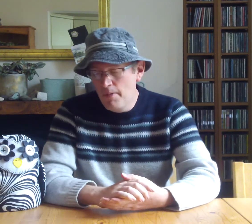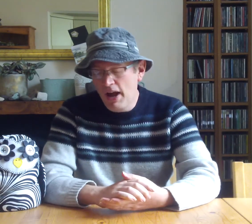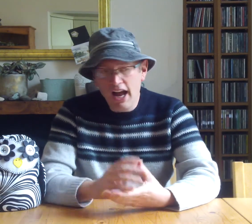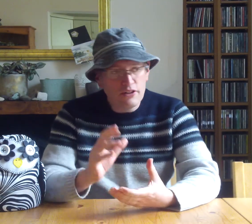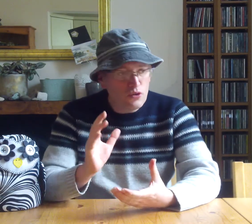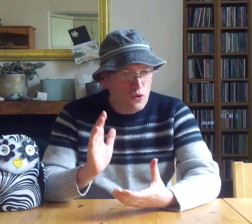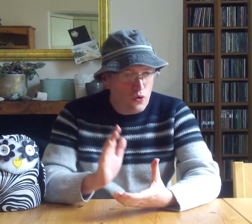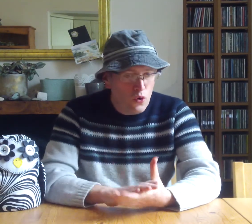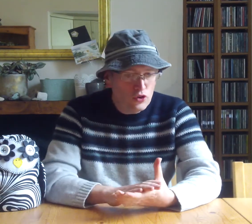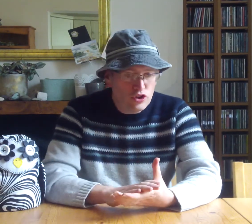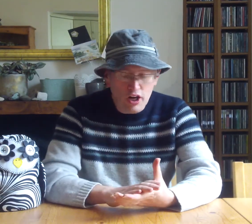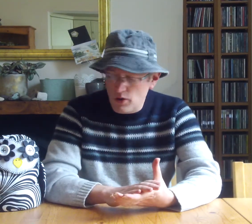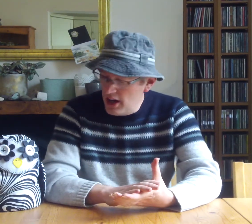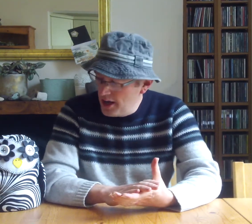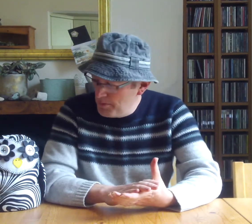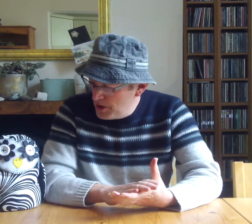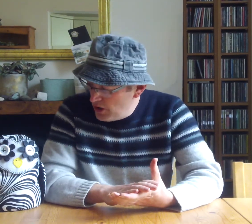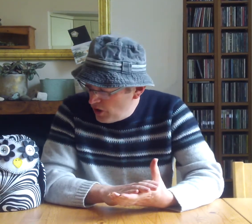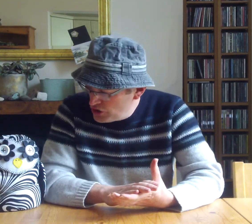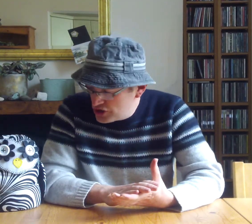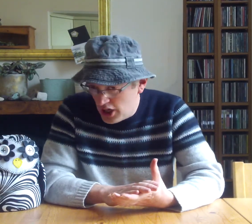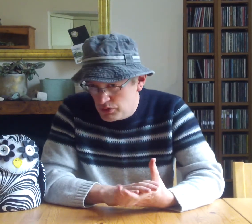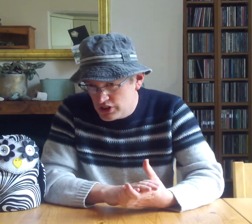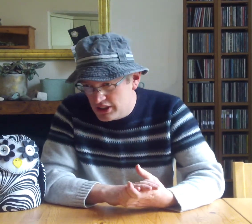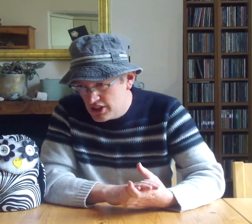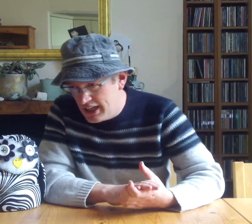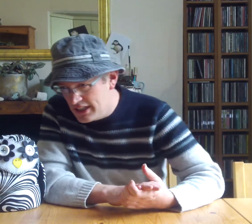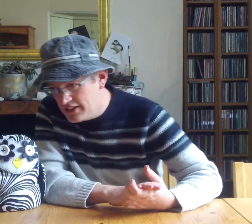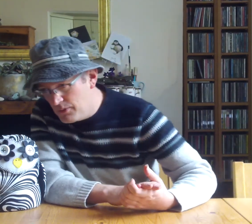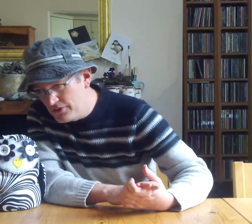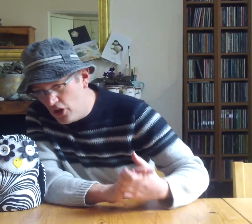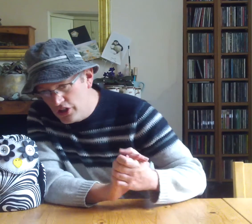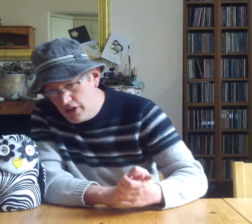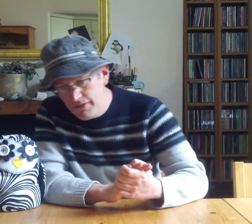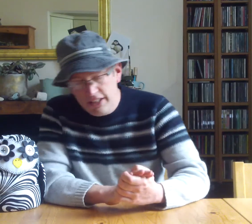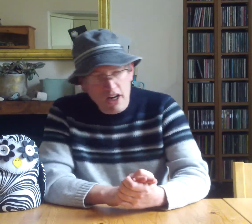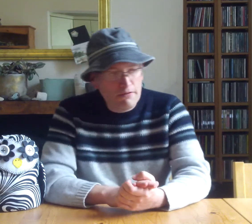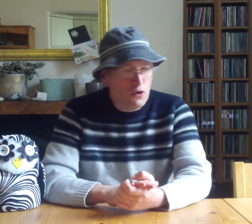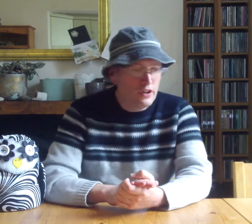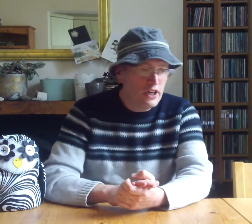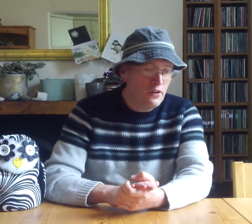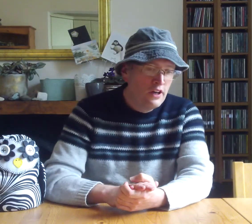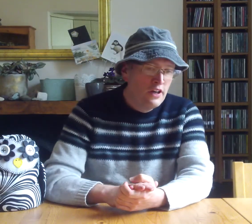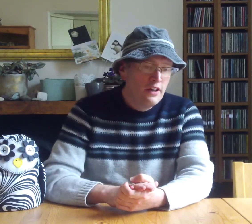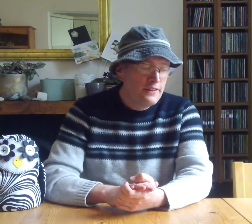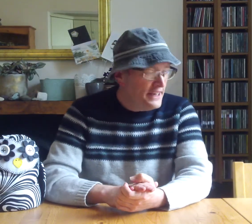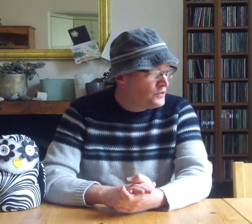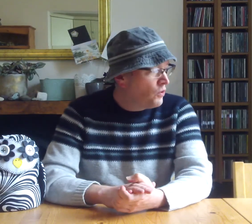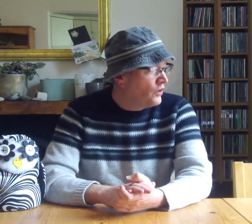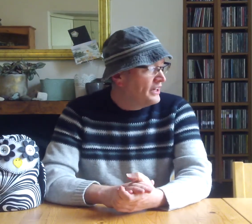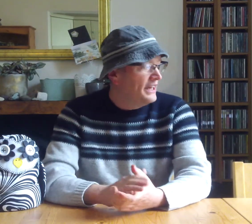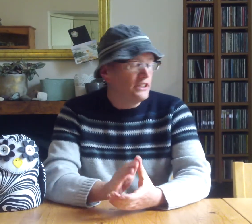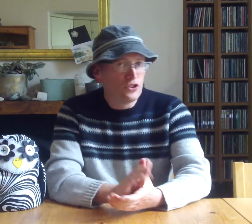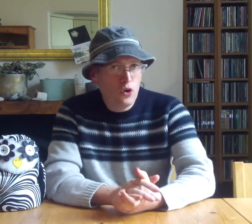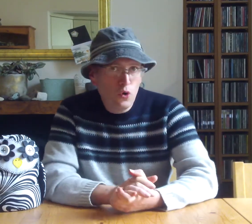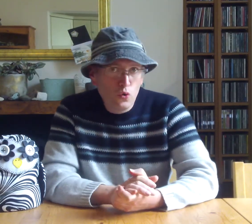also, Oscar was going to say that we've got another video for you. This one is called,